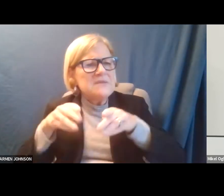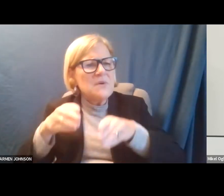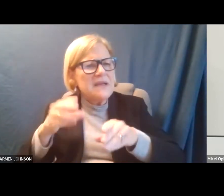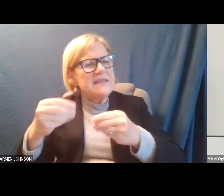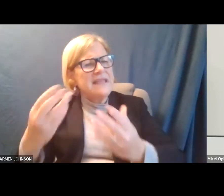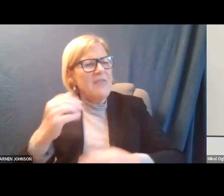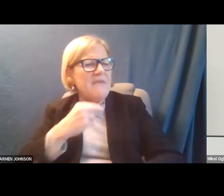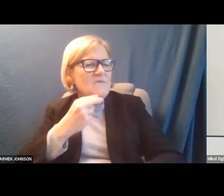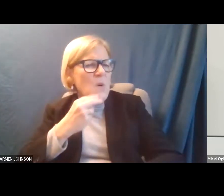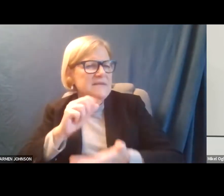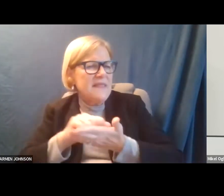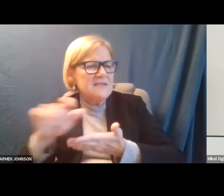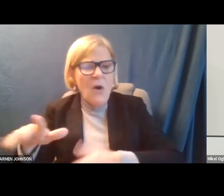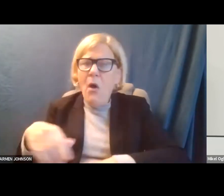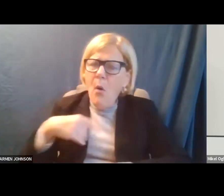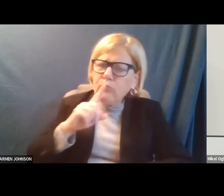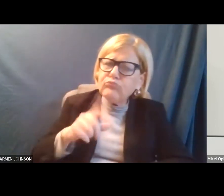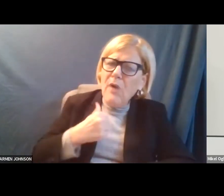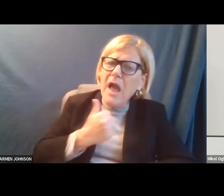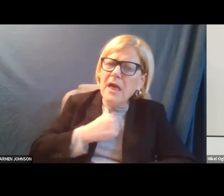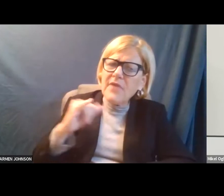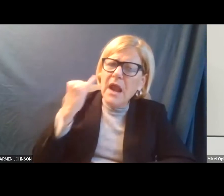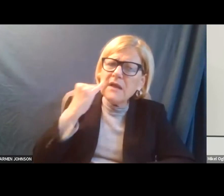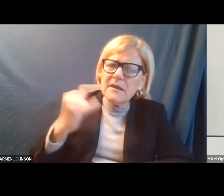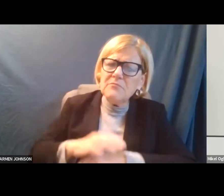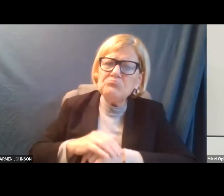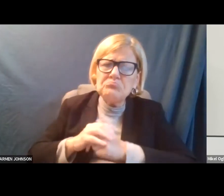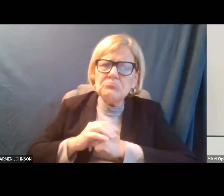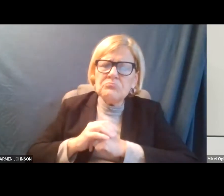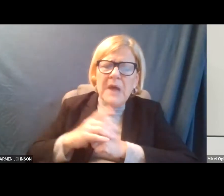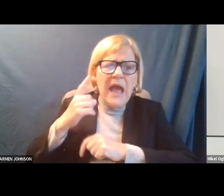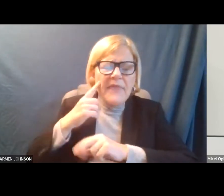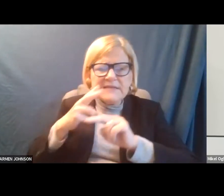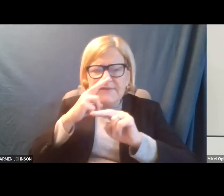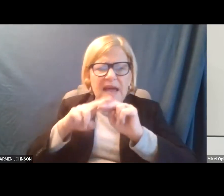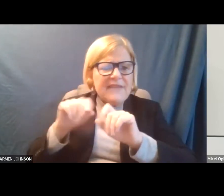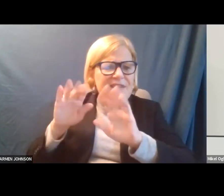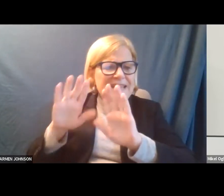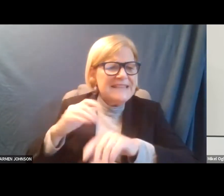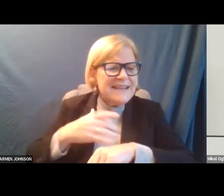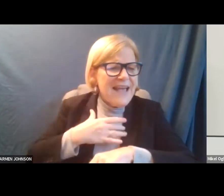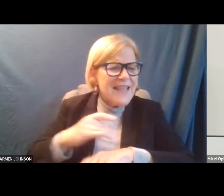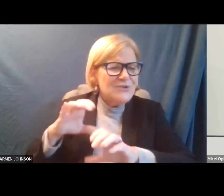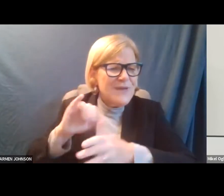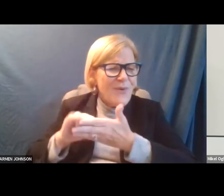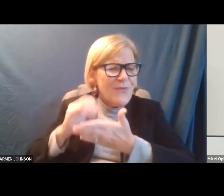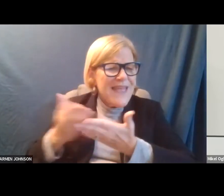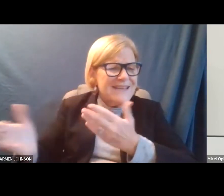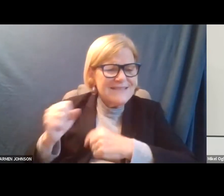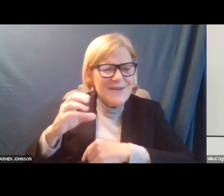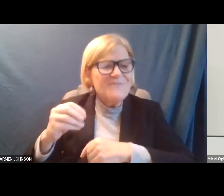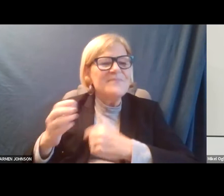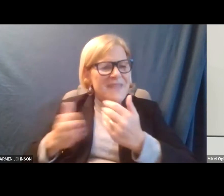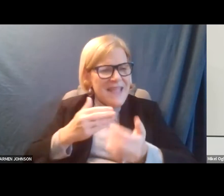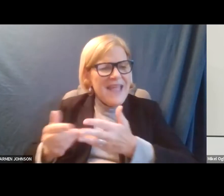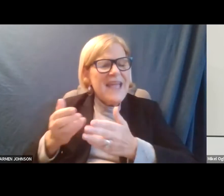give them a voice. That's it. No, I love the idea. I think it, I think it's fun and fantastic. love doing those things. So anyway,